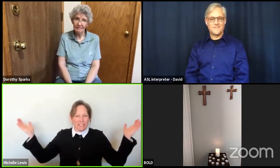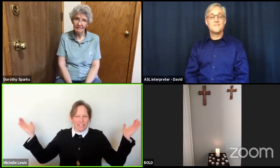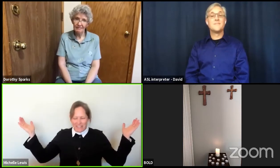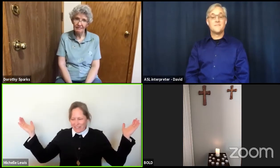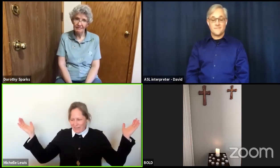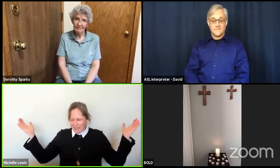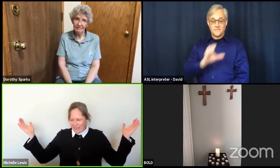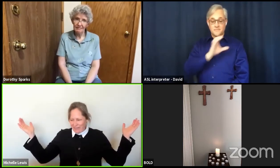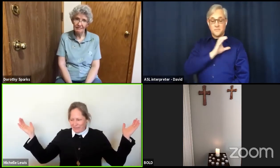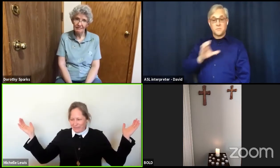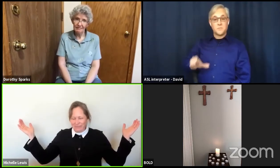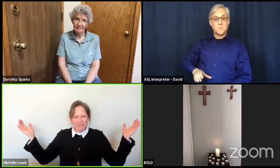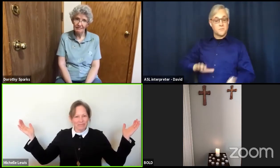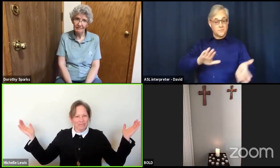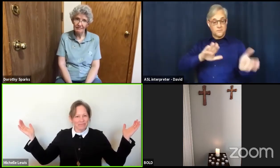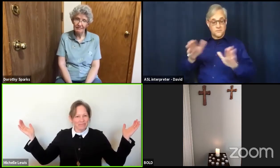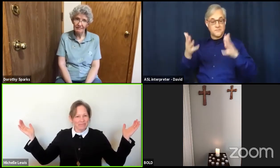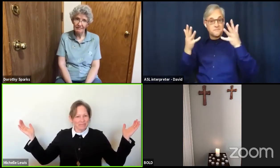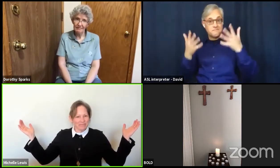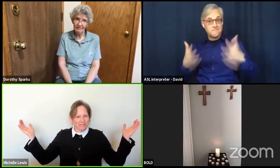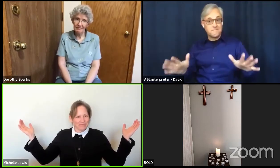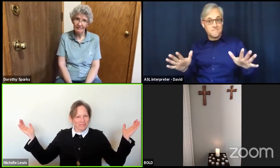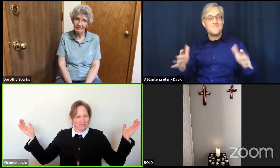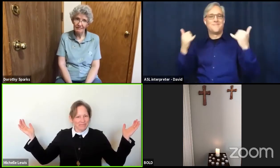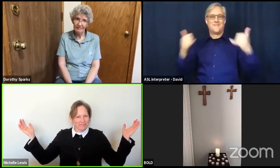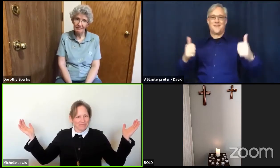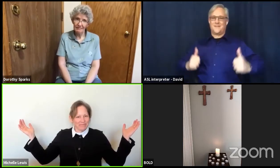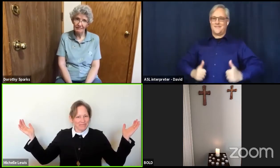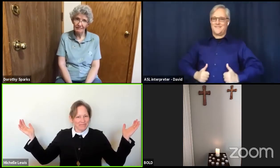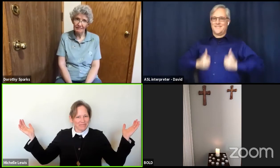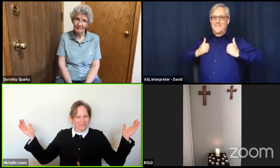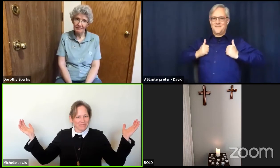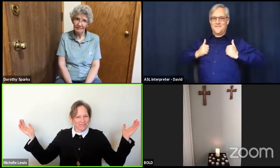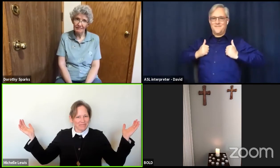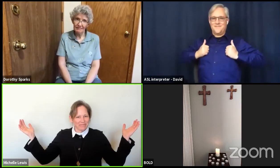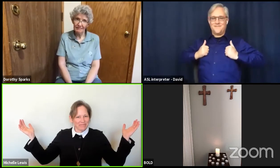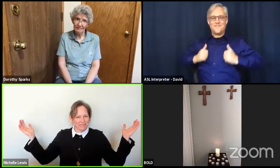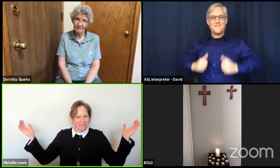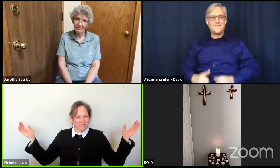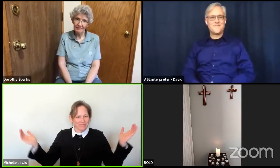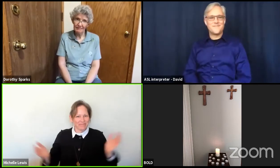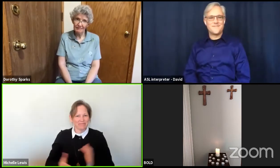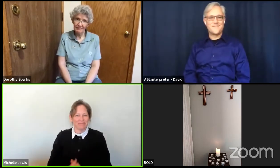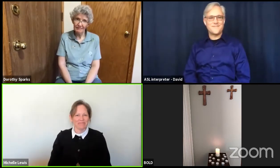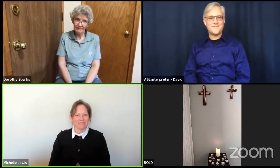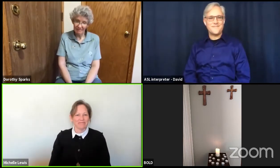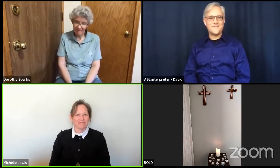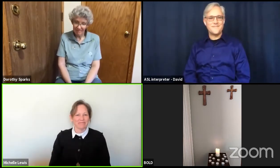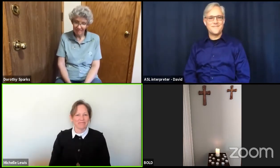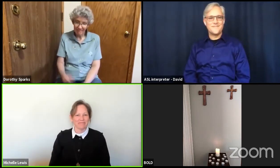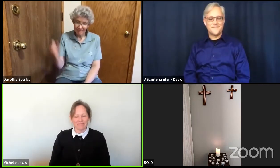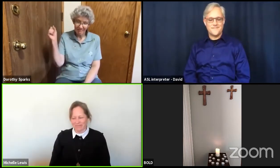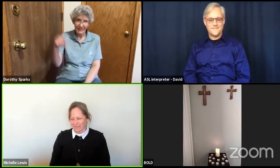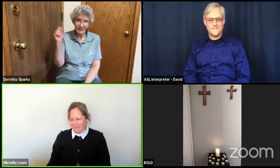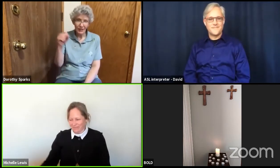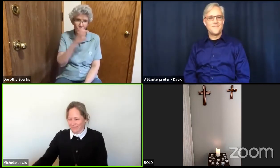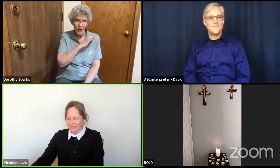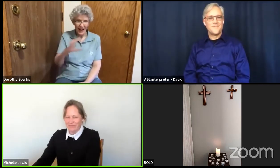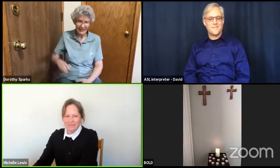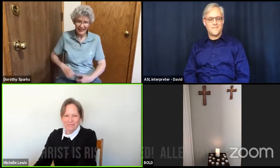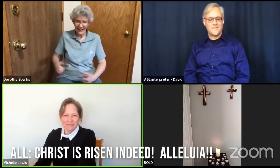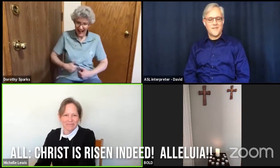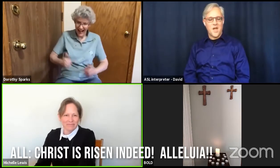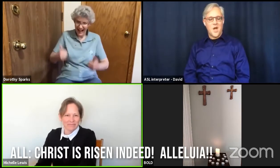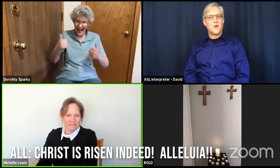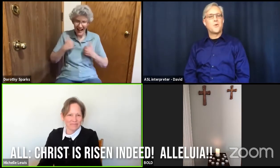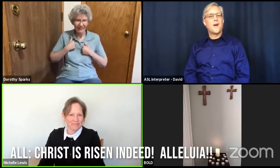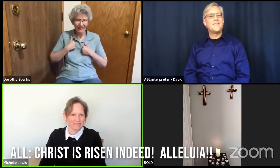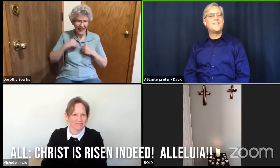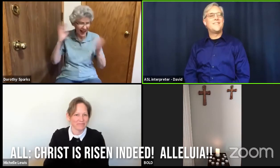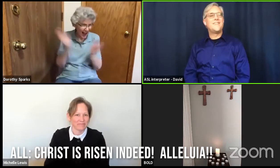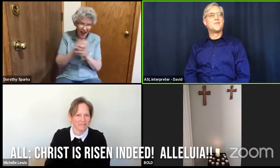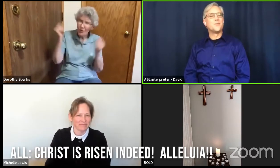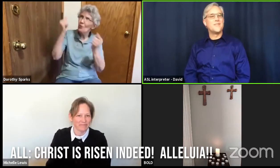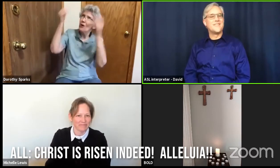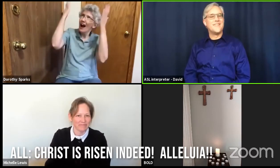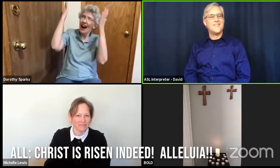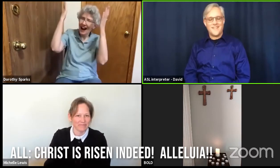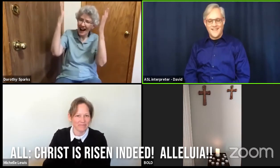indeed,